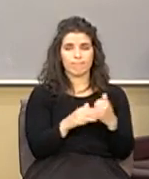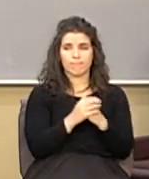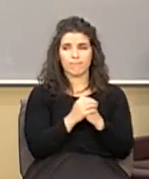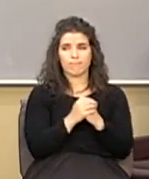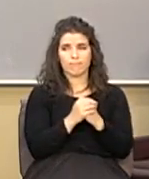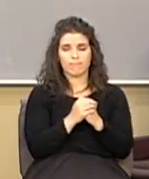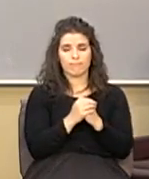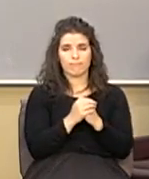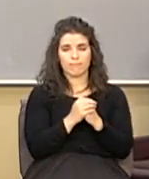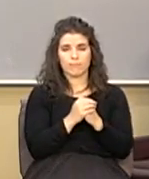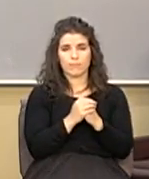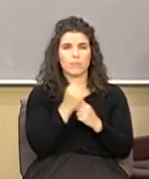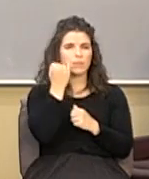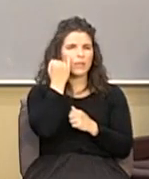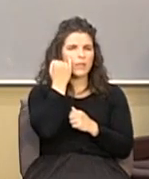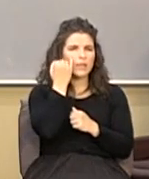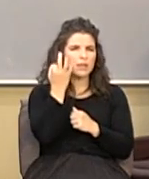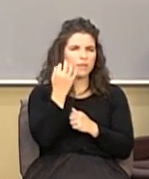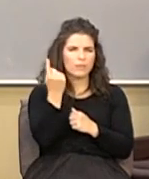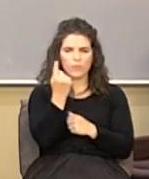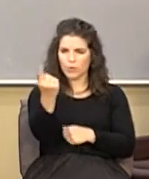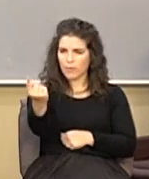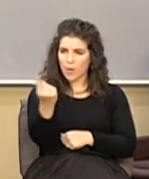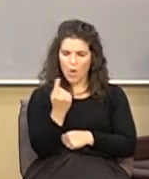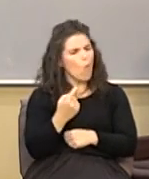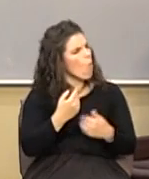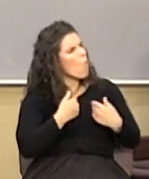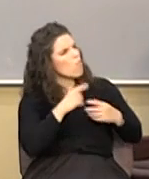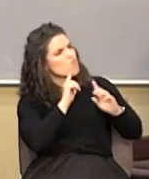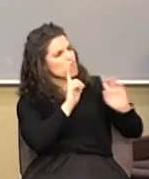if somebody comes along offering you a solution